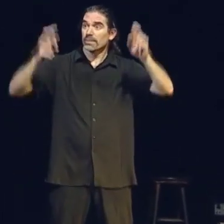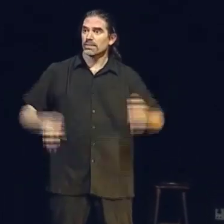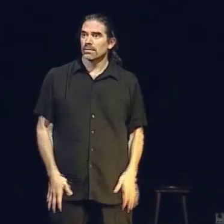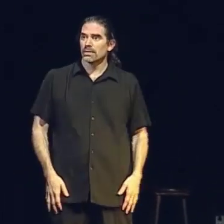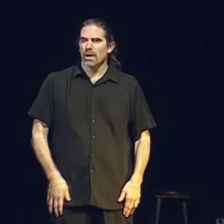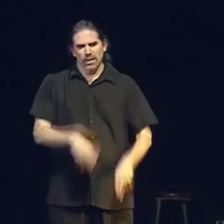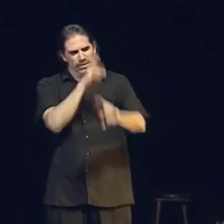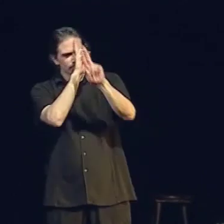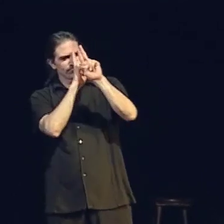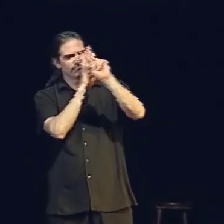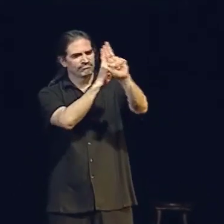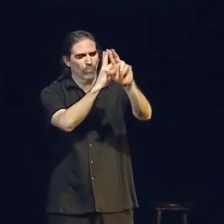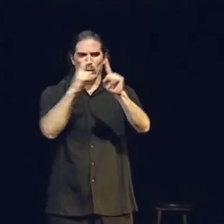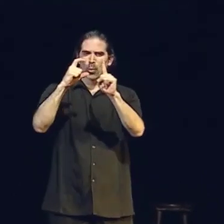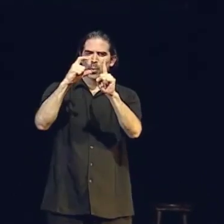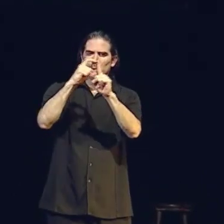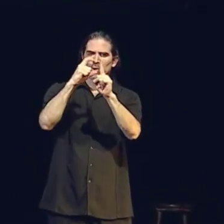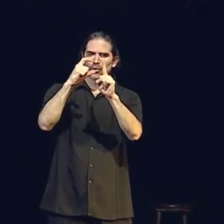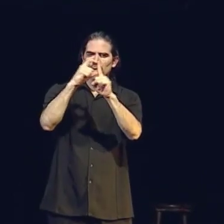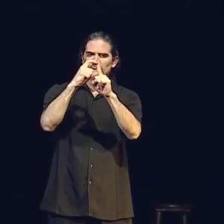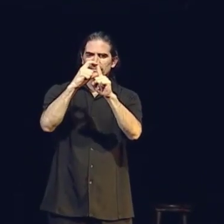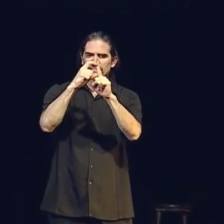It's called Ode to Words.